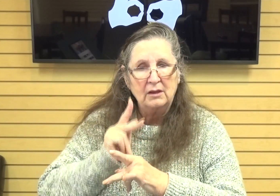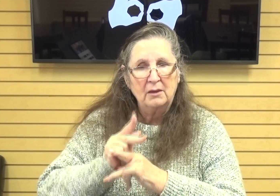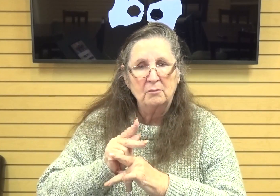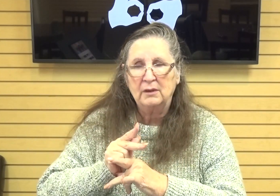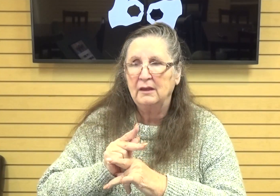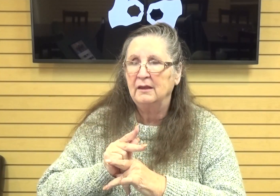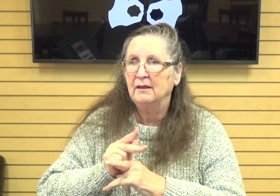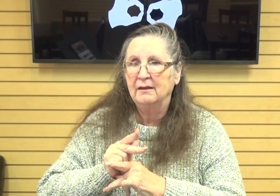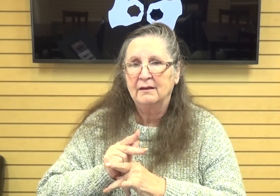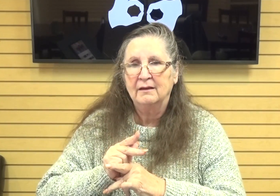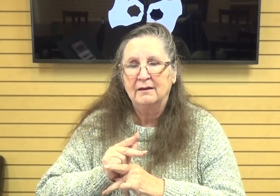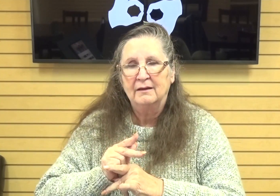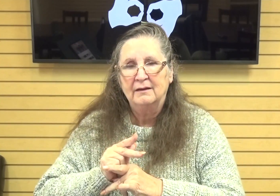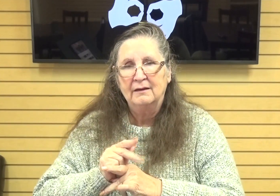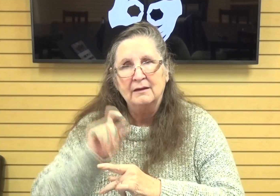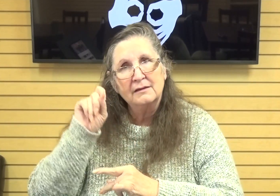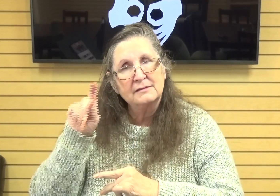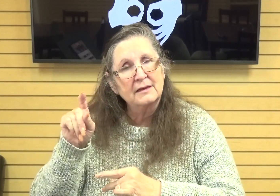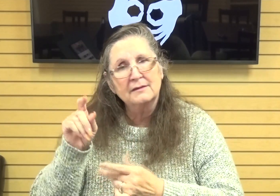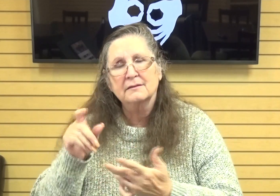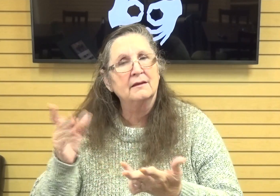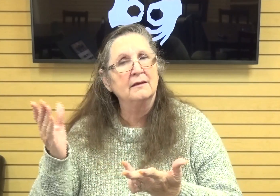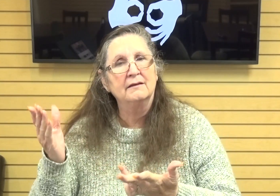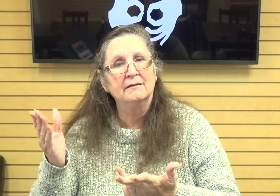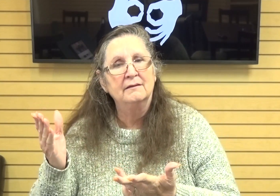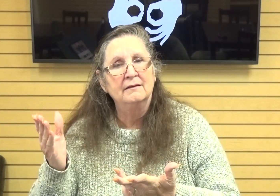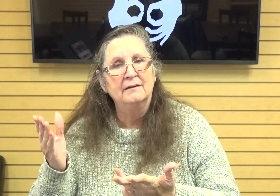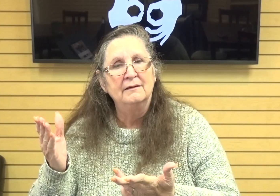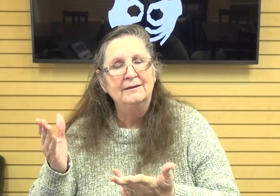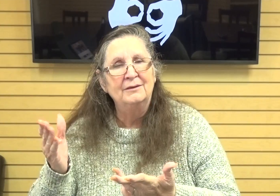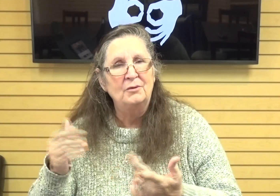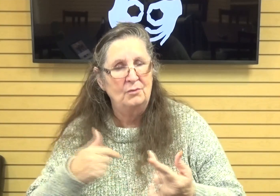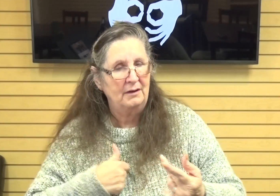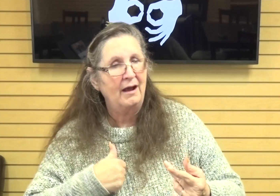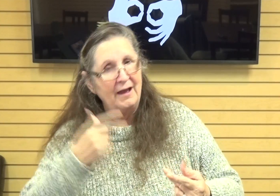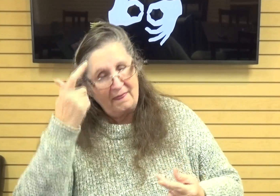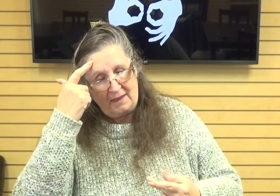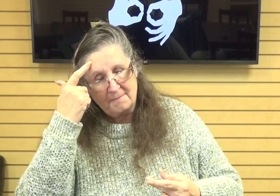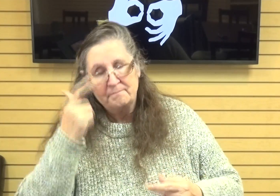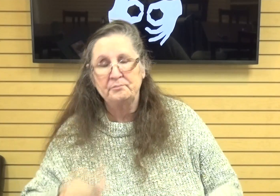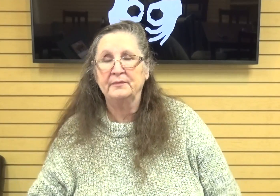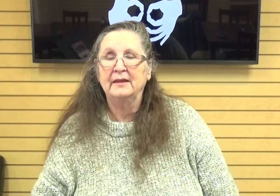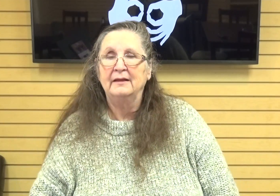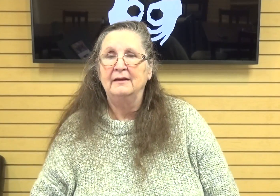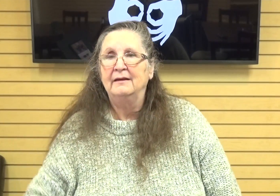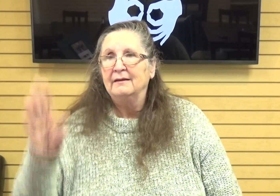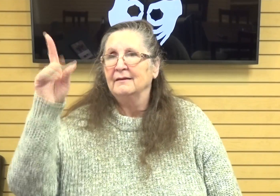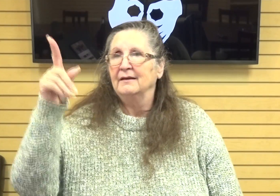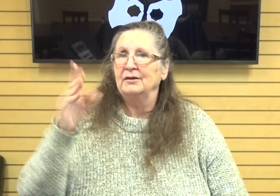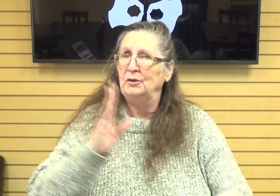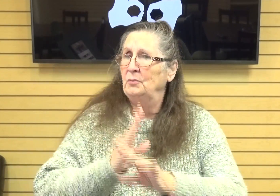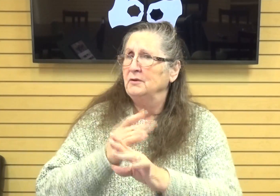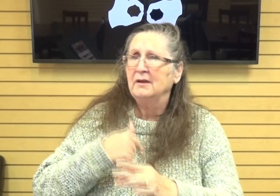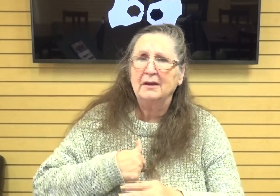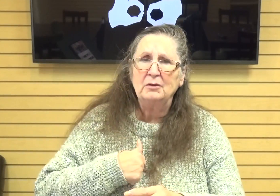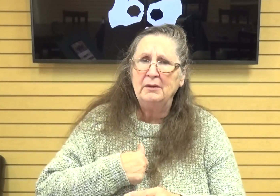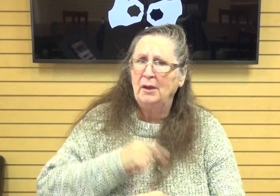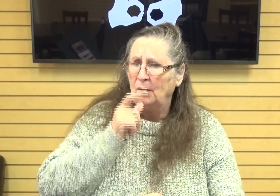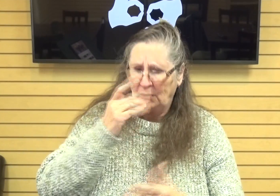but just he's kind of asking what i got from you know is god you've just protected me and who am i that you